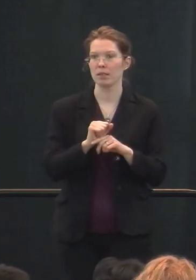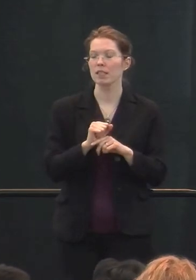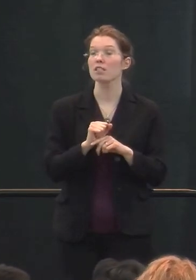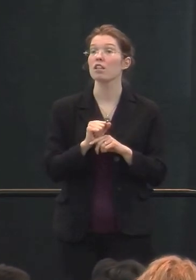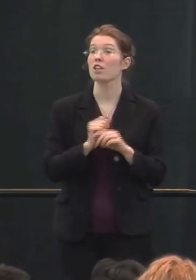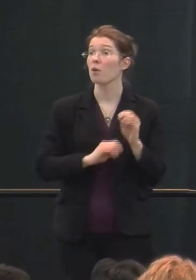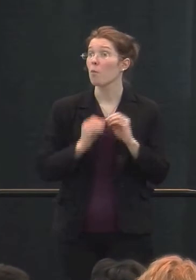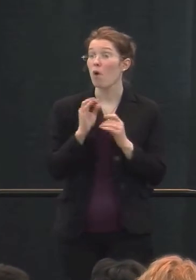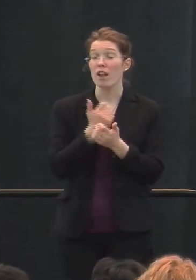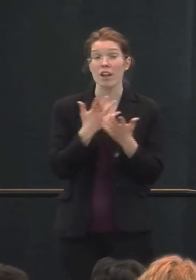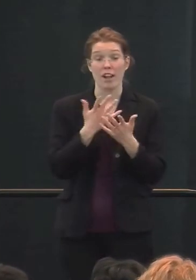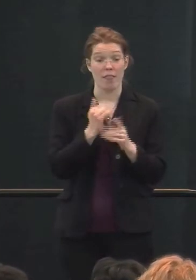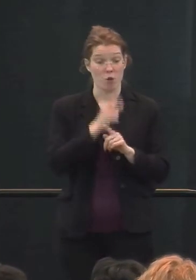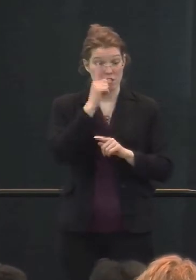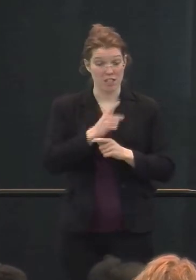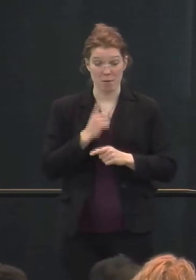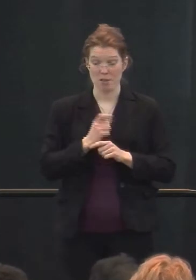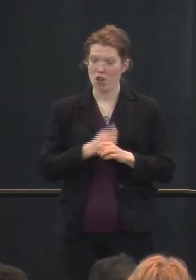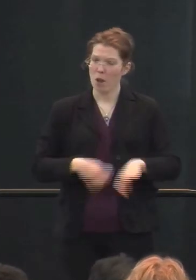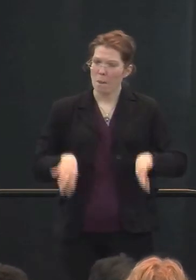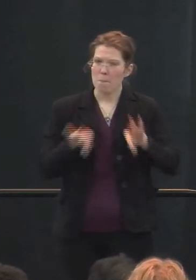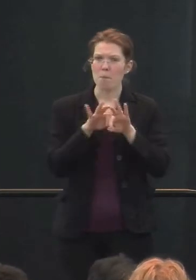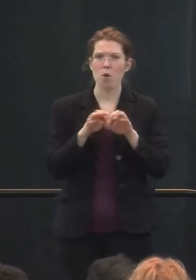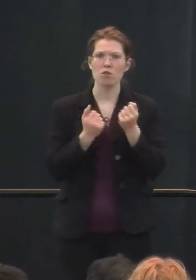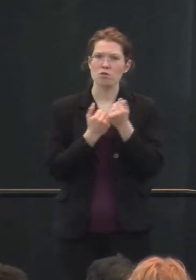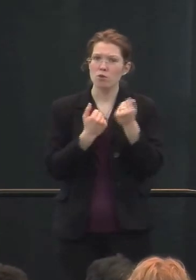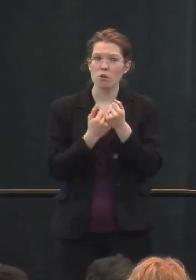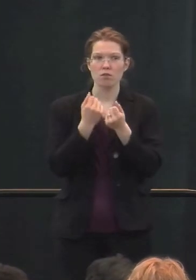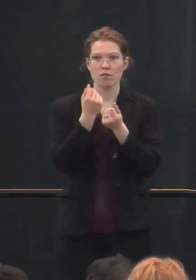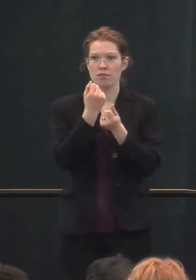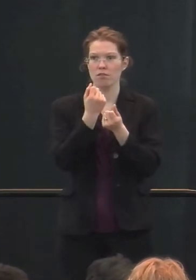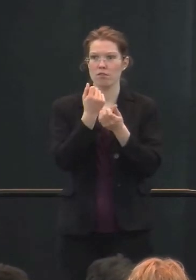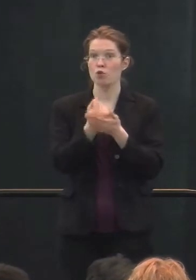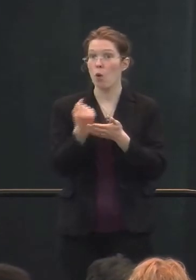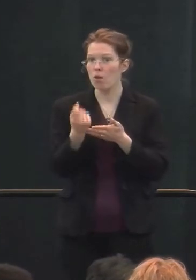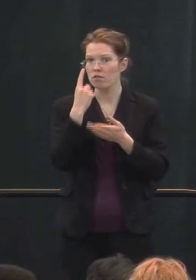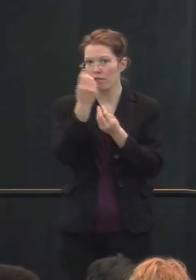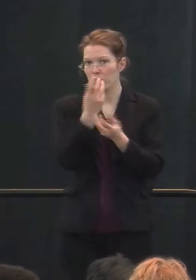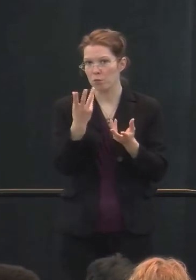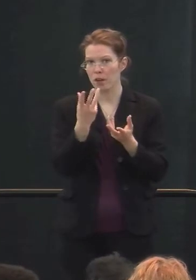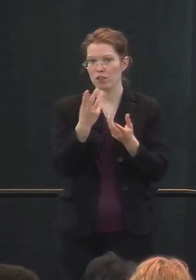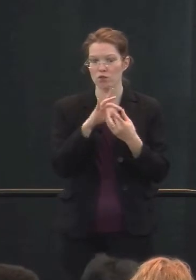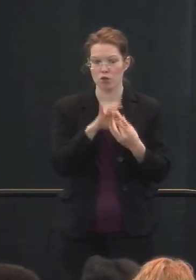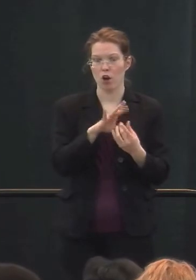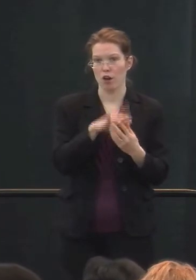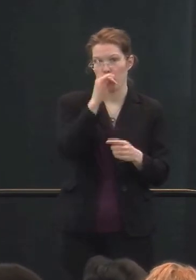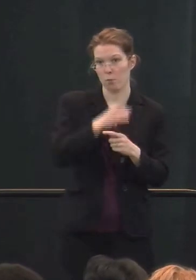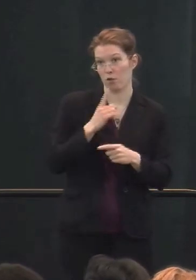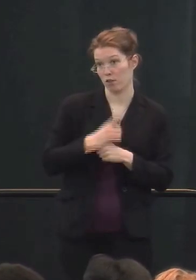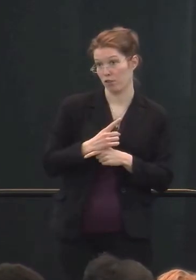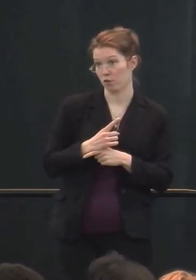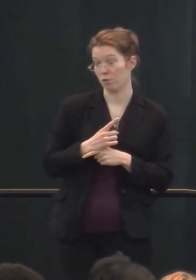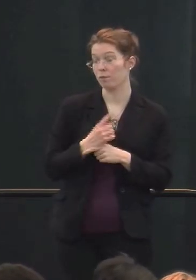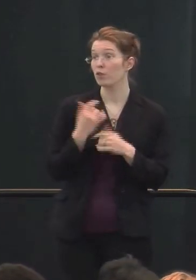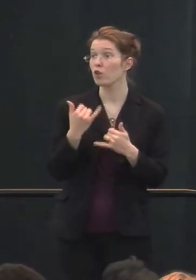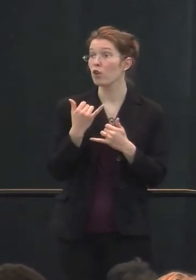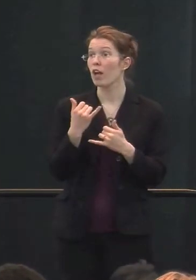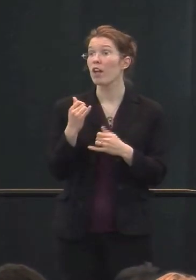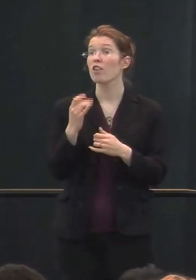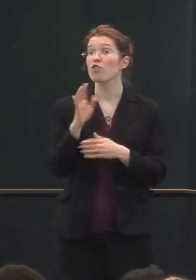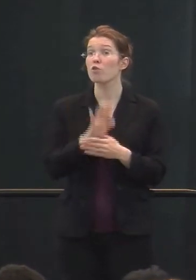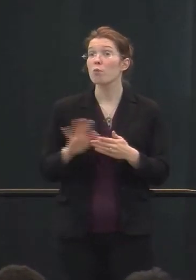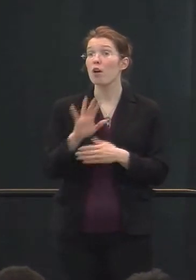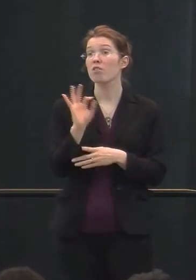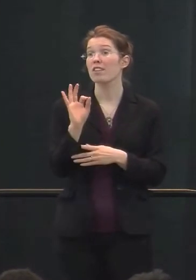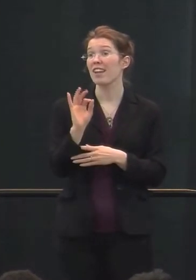these siblings will be the most important source of information regarding their brothers and sisters. Today, are approximately 90